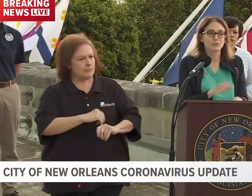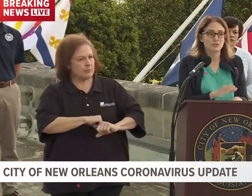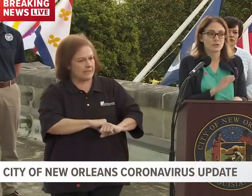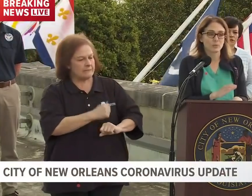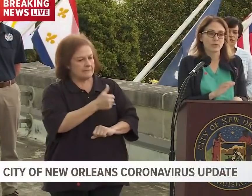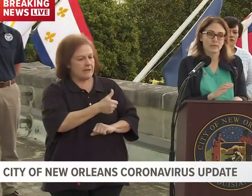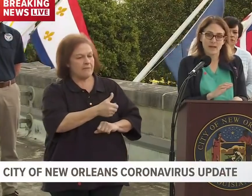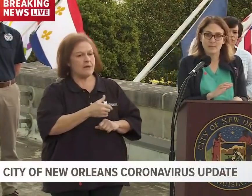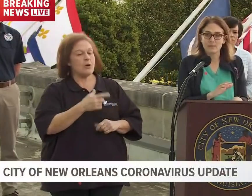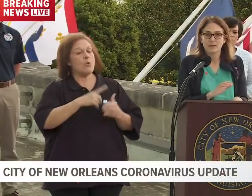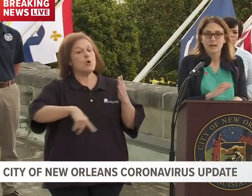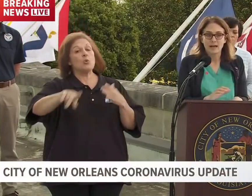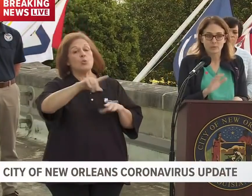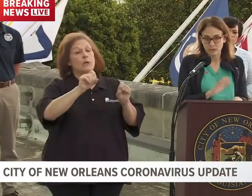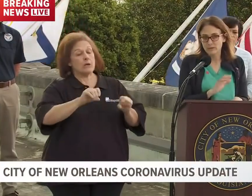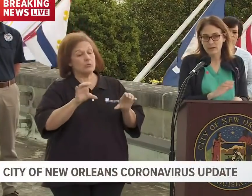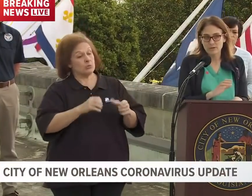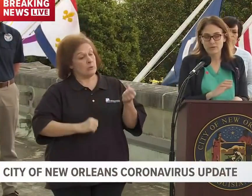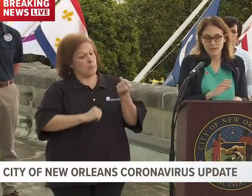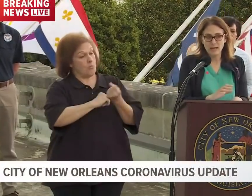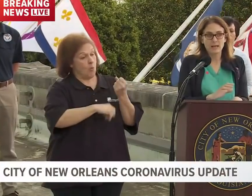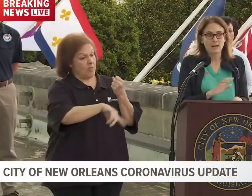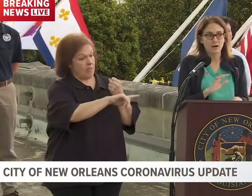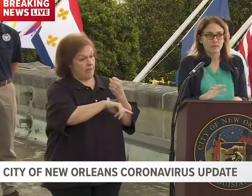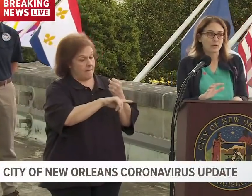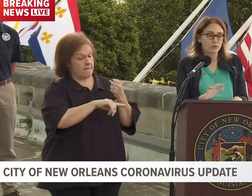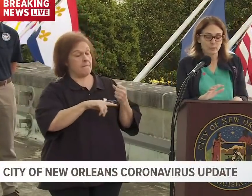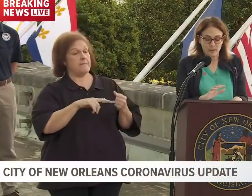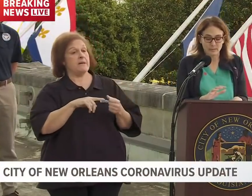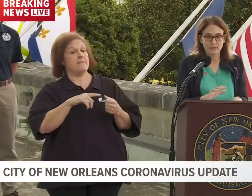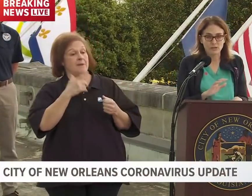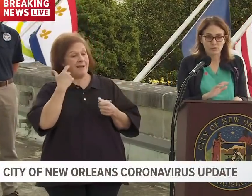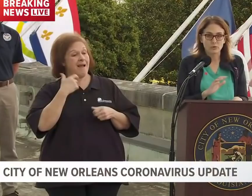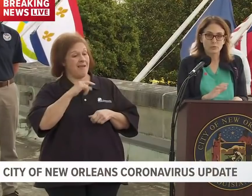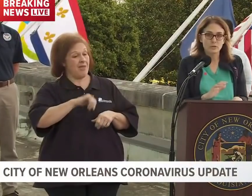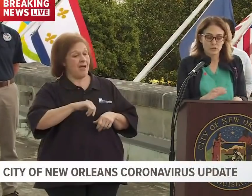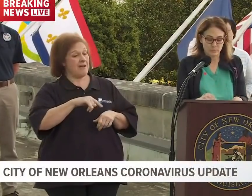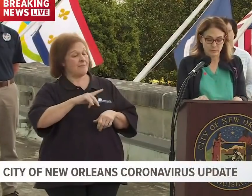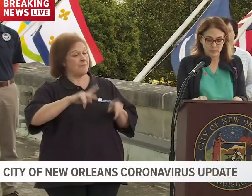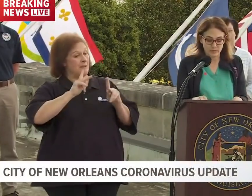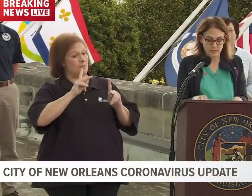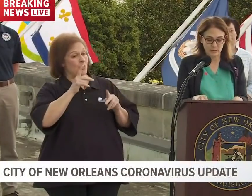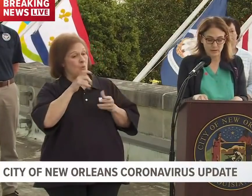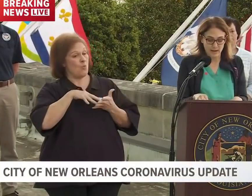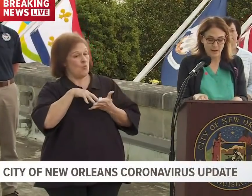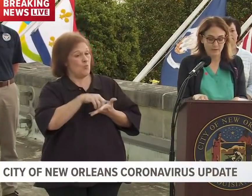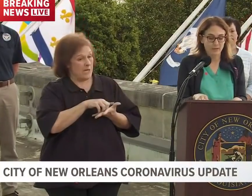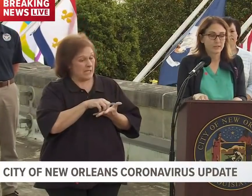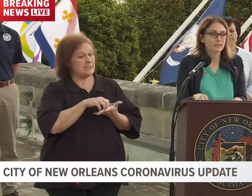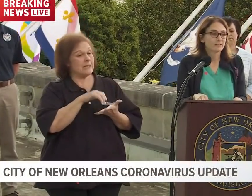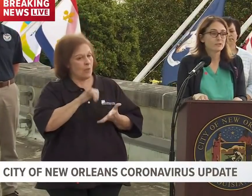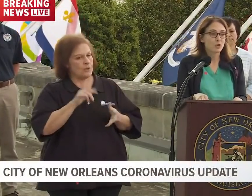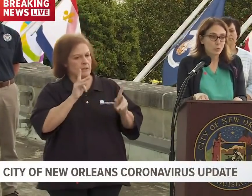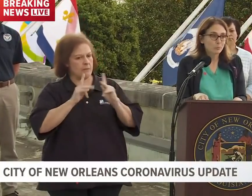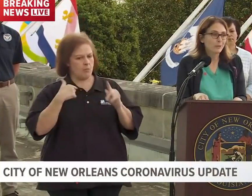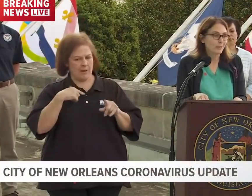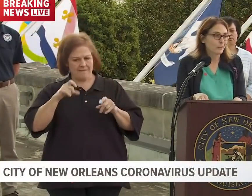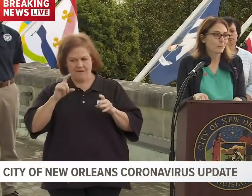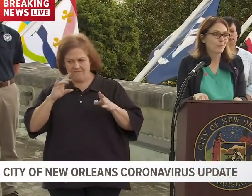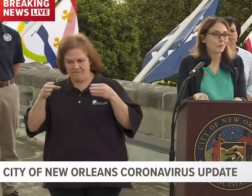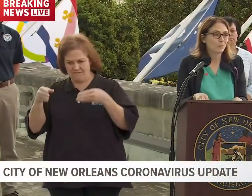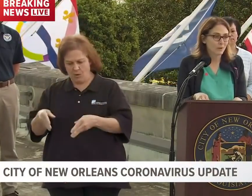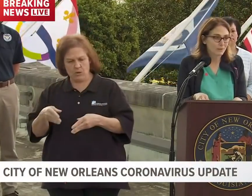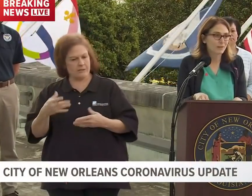you can do to support them and really they and our vulnerable population are who we should be focusing on now. Don't